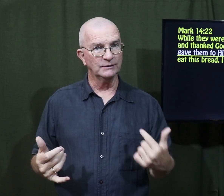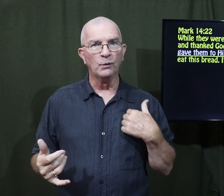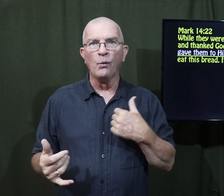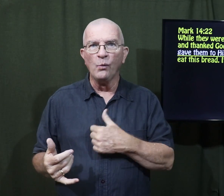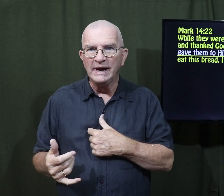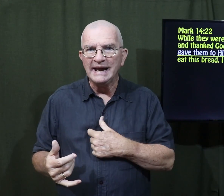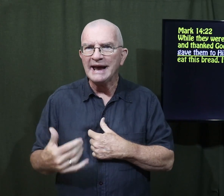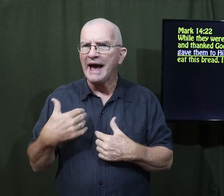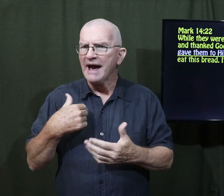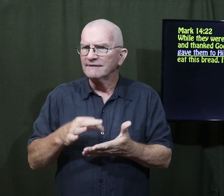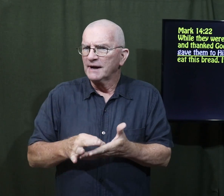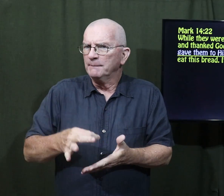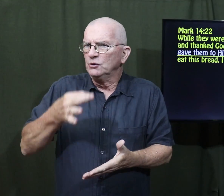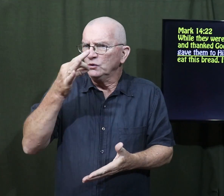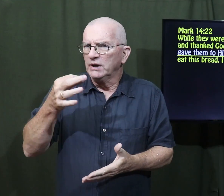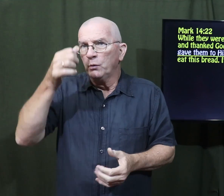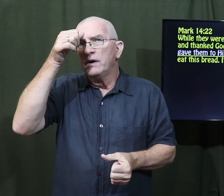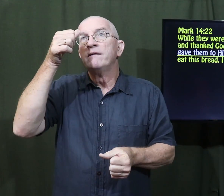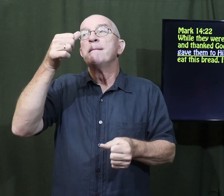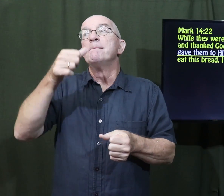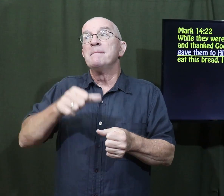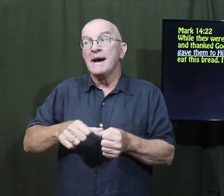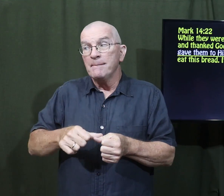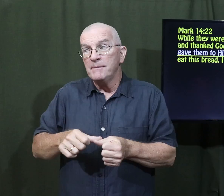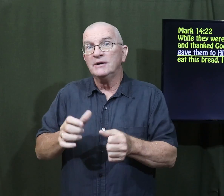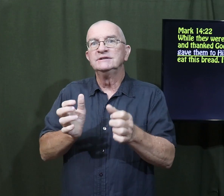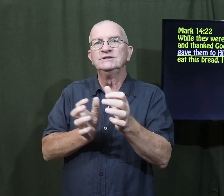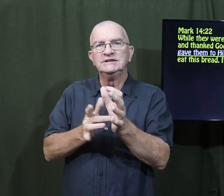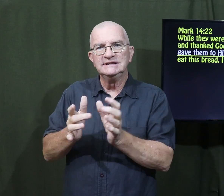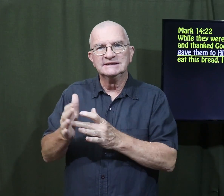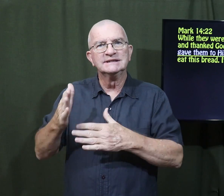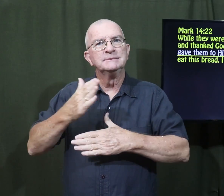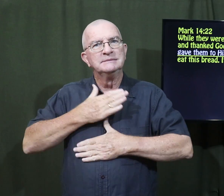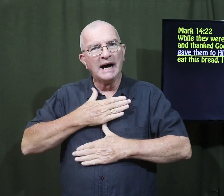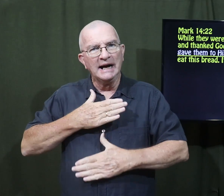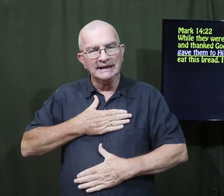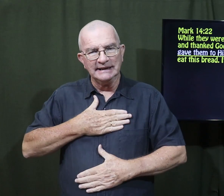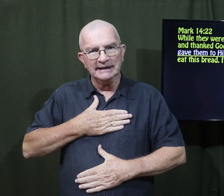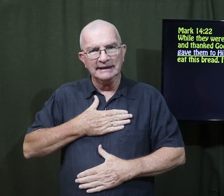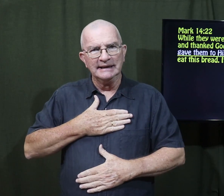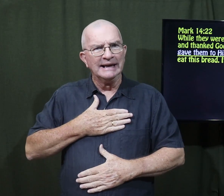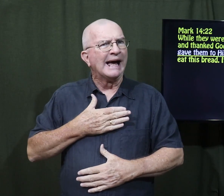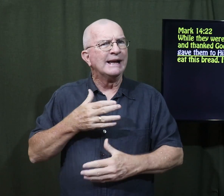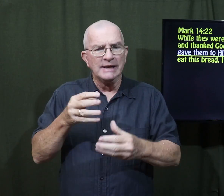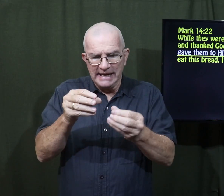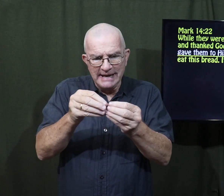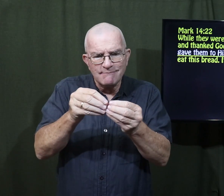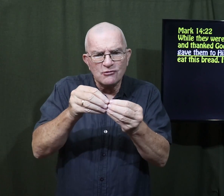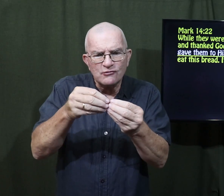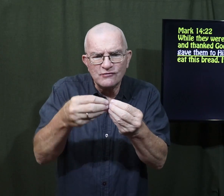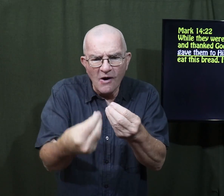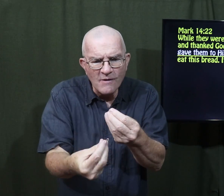It's very important for us because we do it today. We have communion. We remember